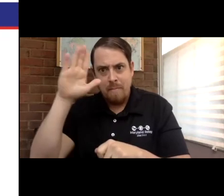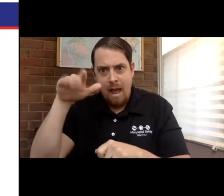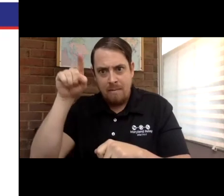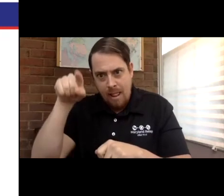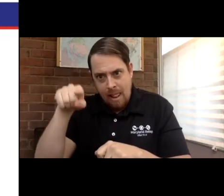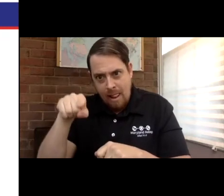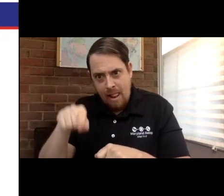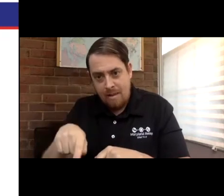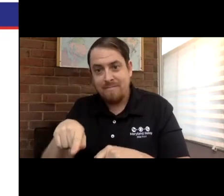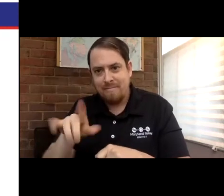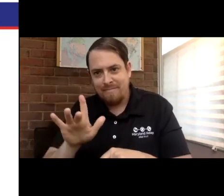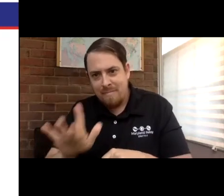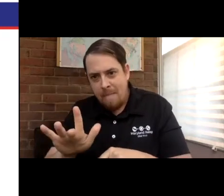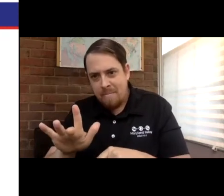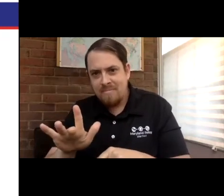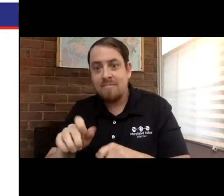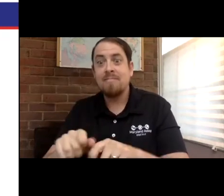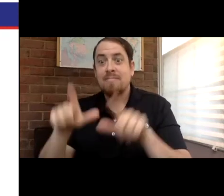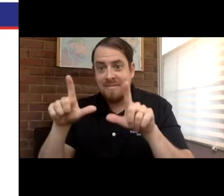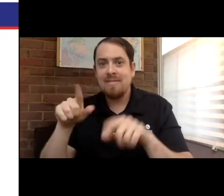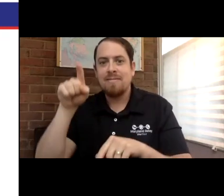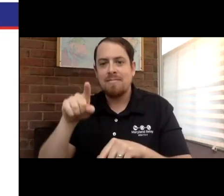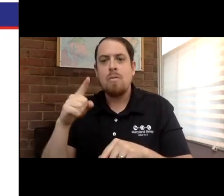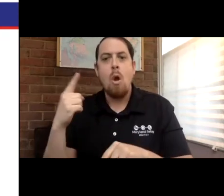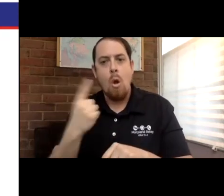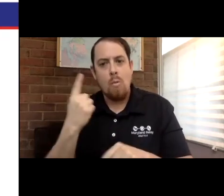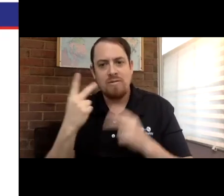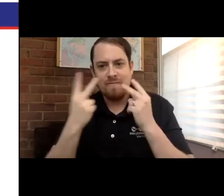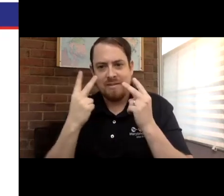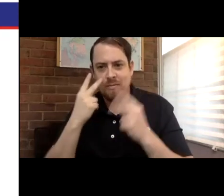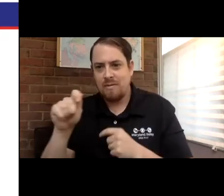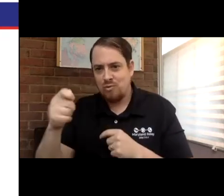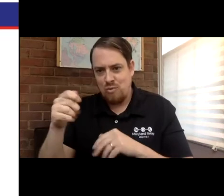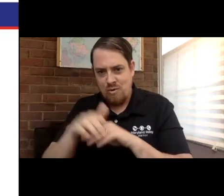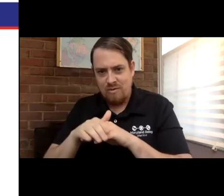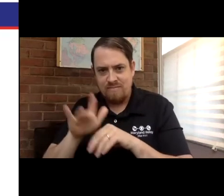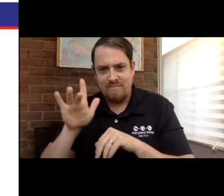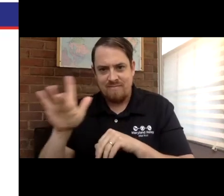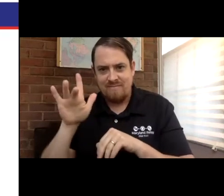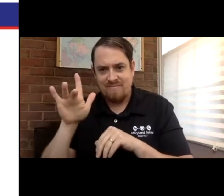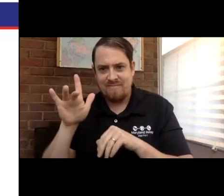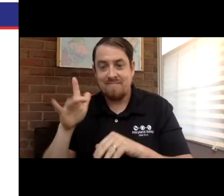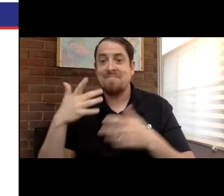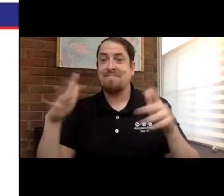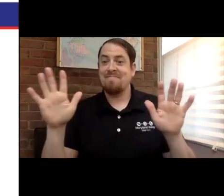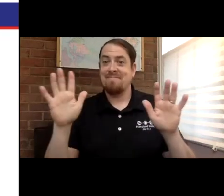You will then see real-time text down towards the bottom of the available features. Click on that, and then you will click on always visible,